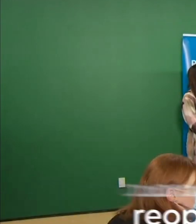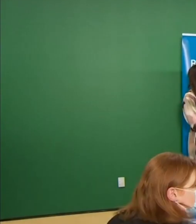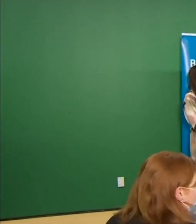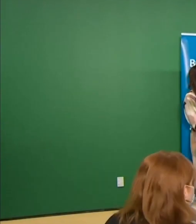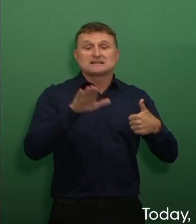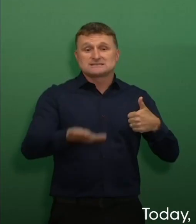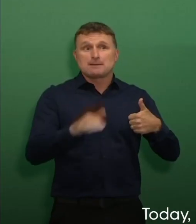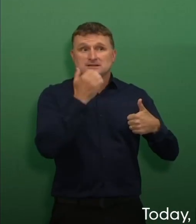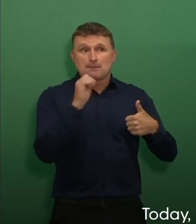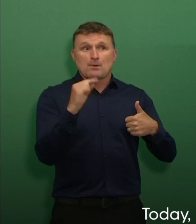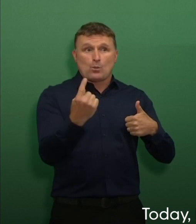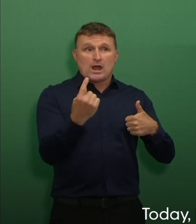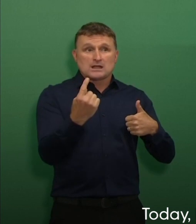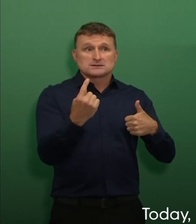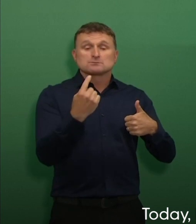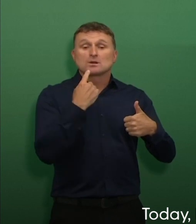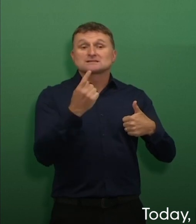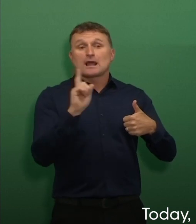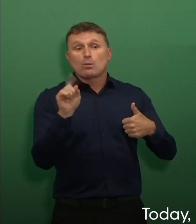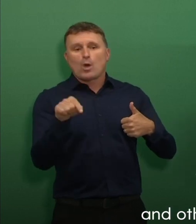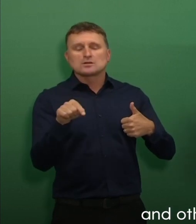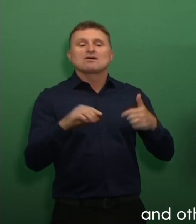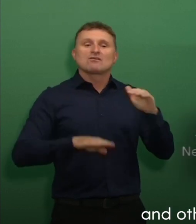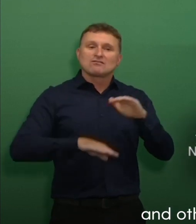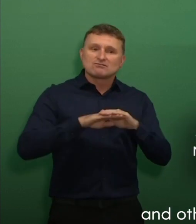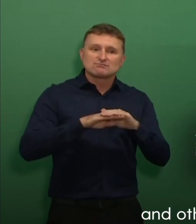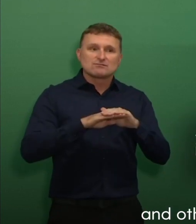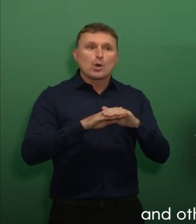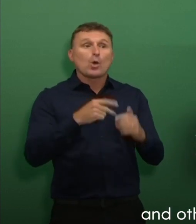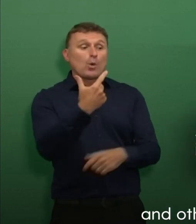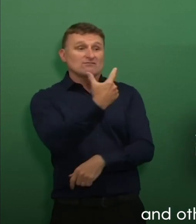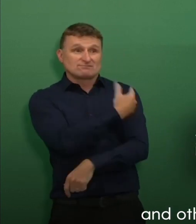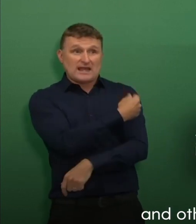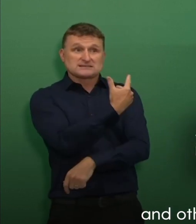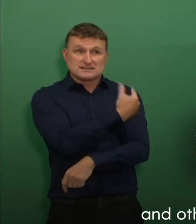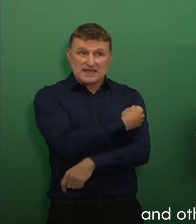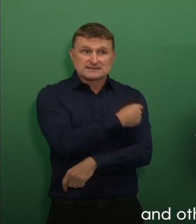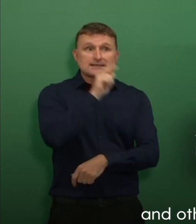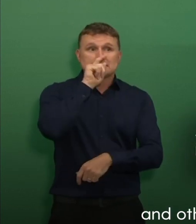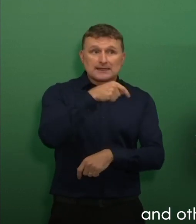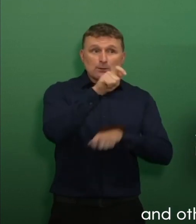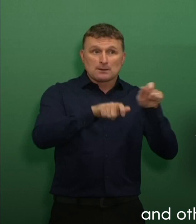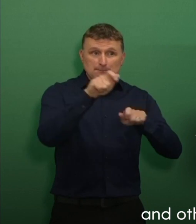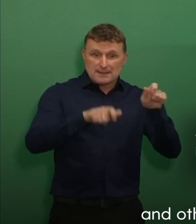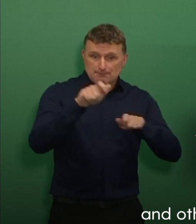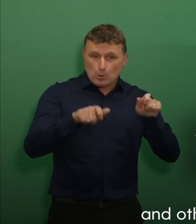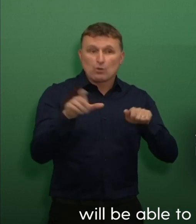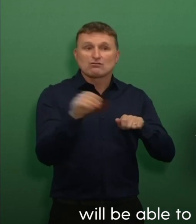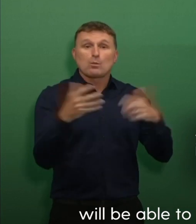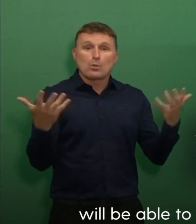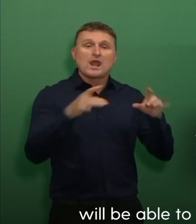Today I'm announcing that the fully vaccinated Kiwis and other currently eligible travellers from Australia